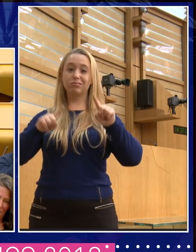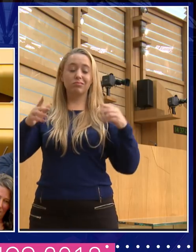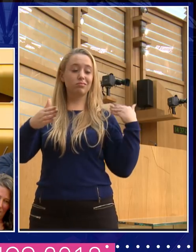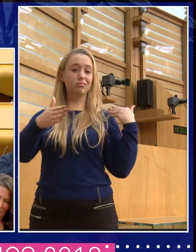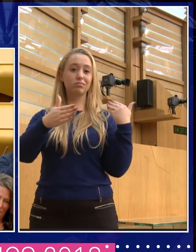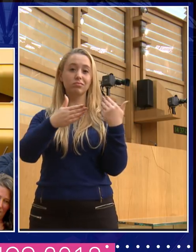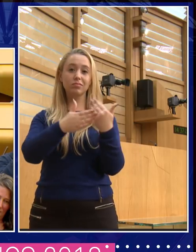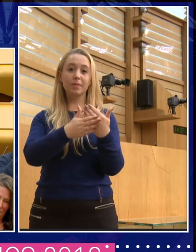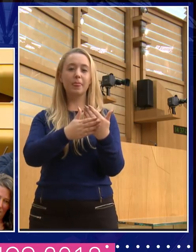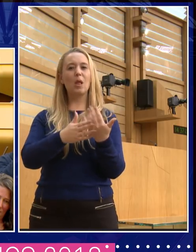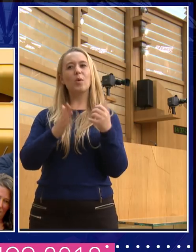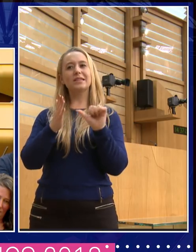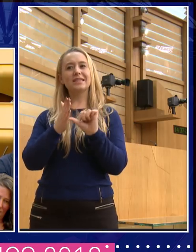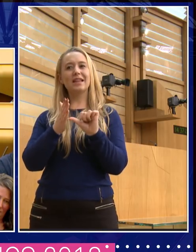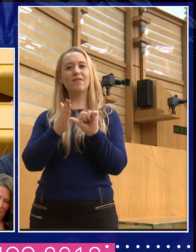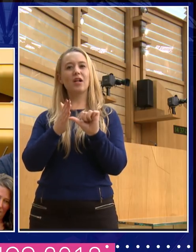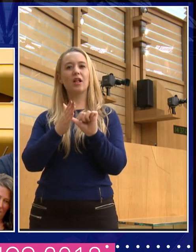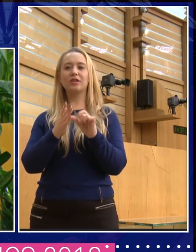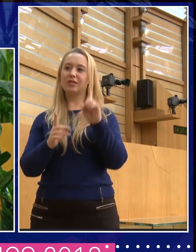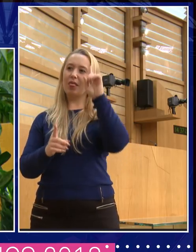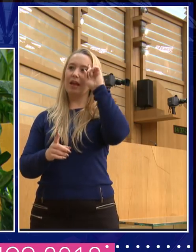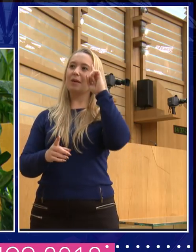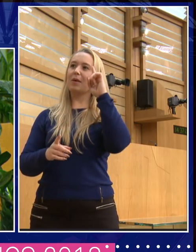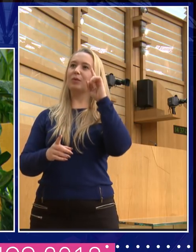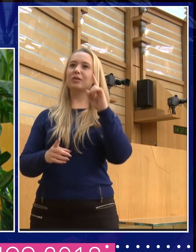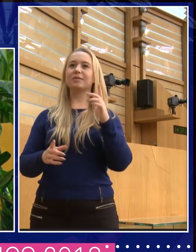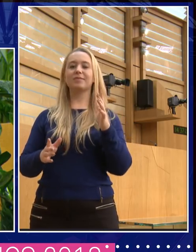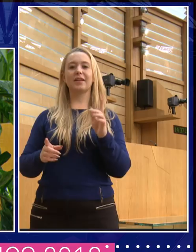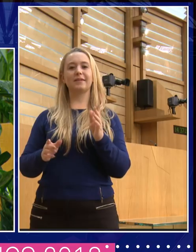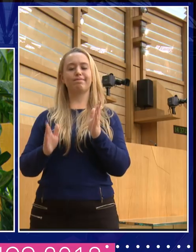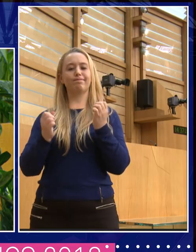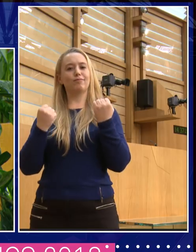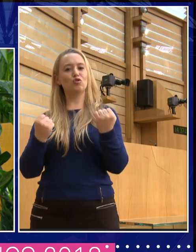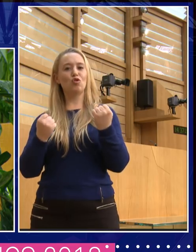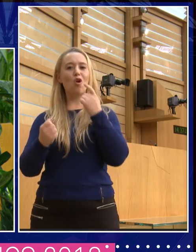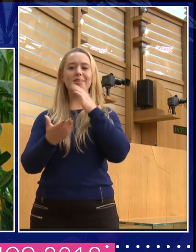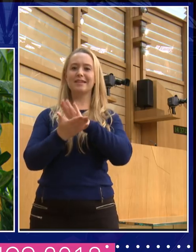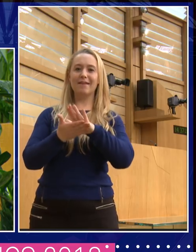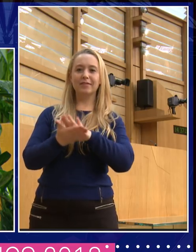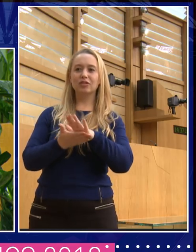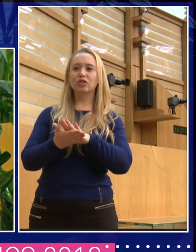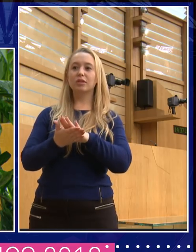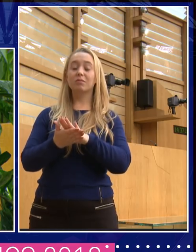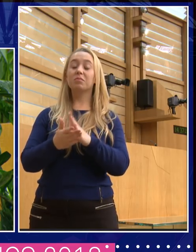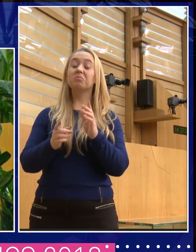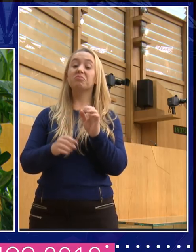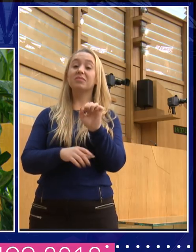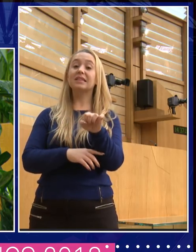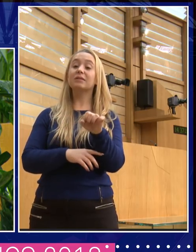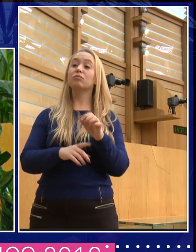that in any... under any definition, it has to be progress. mean, now we may worry that